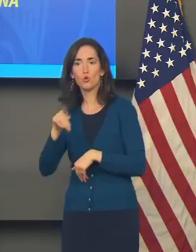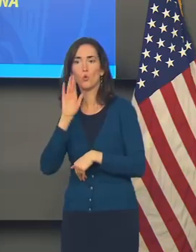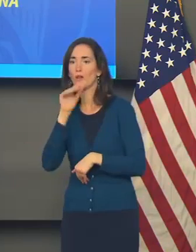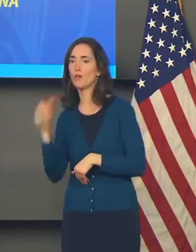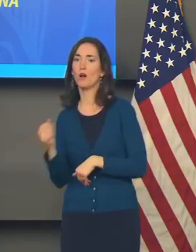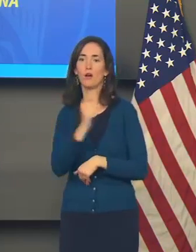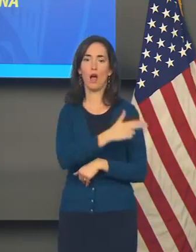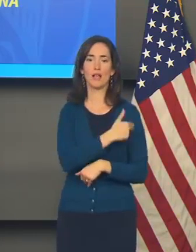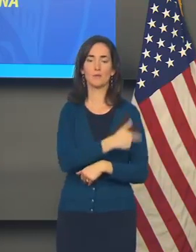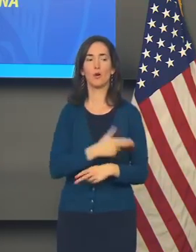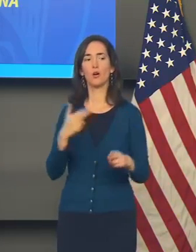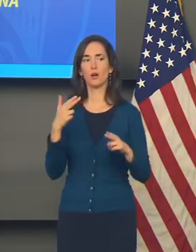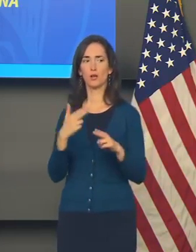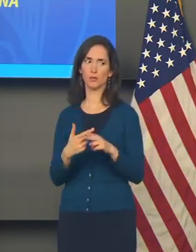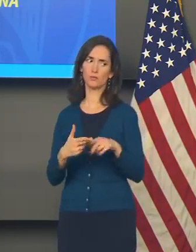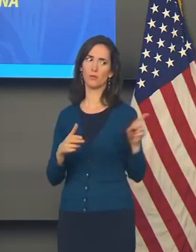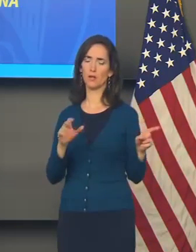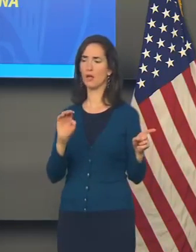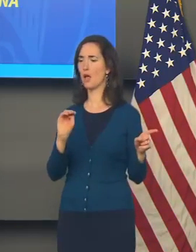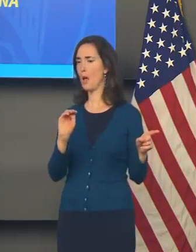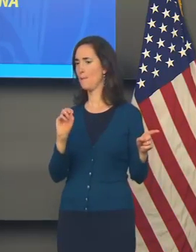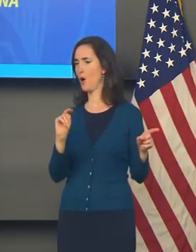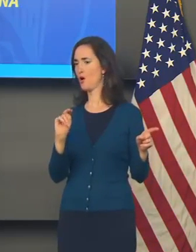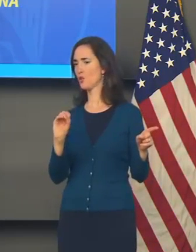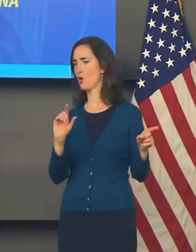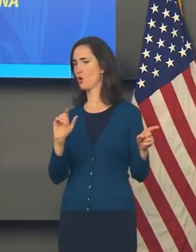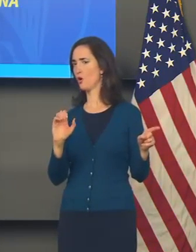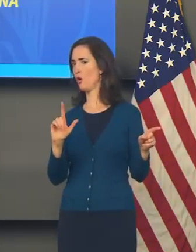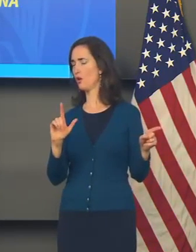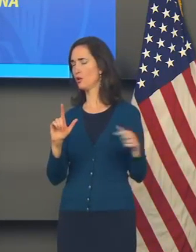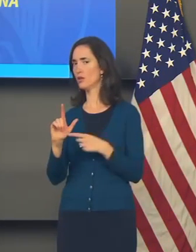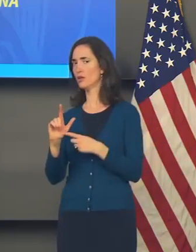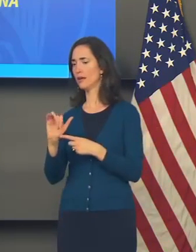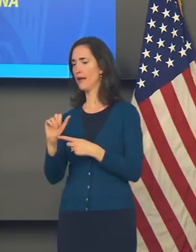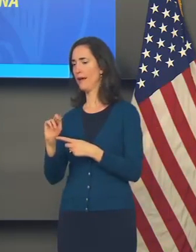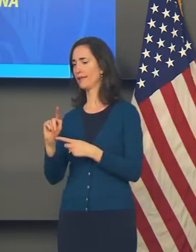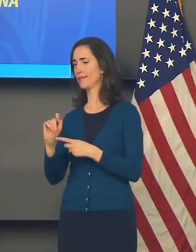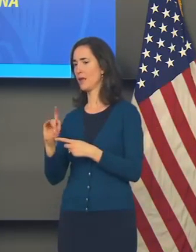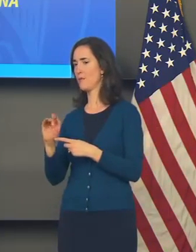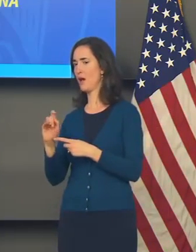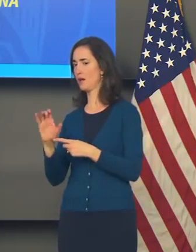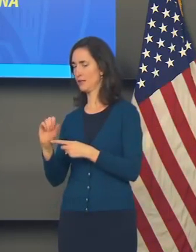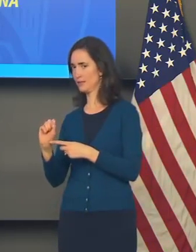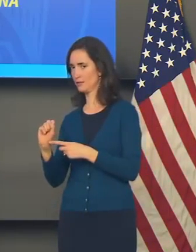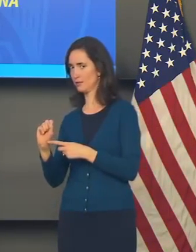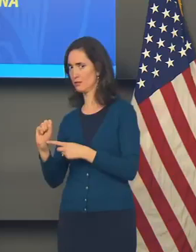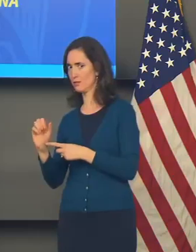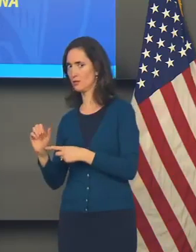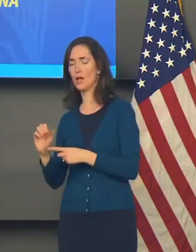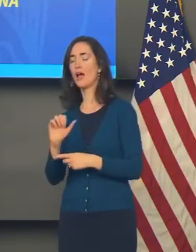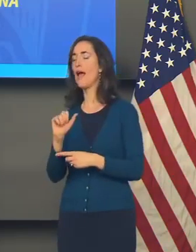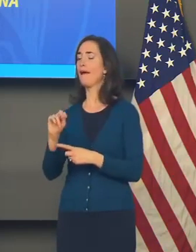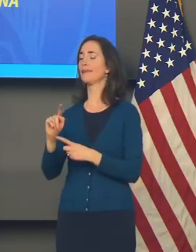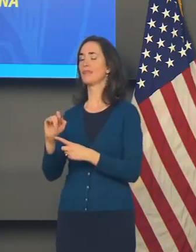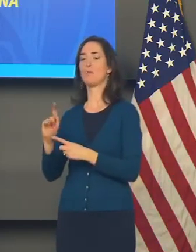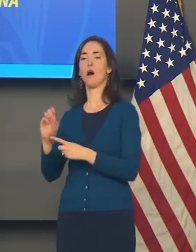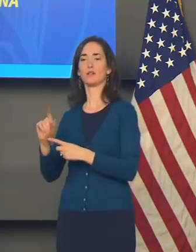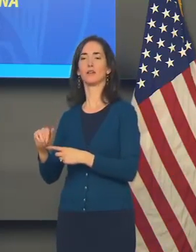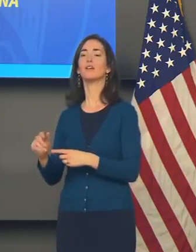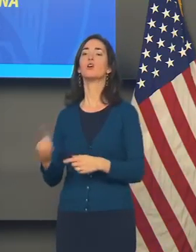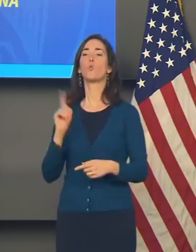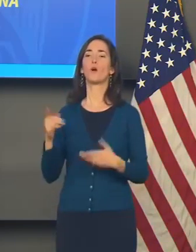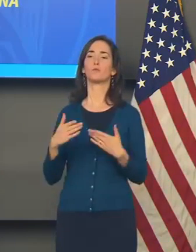It's called monoclonal antibodies. The main one being given now is called Regeneron. And it's very effective at keeping